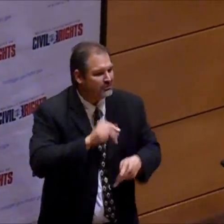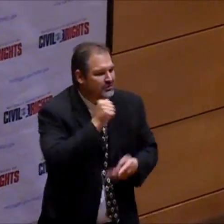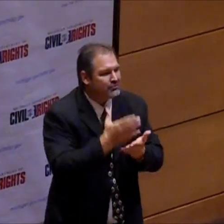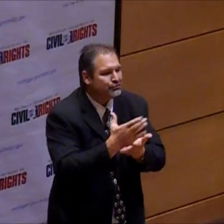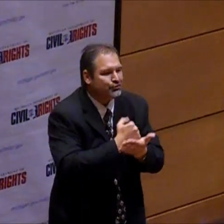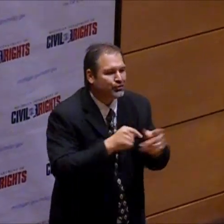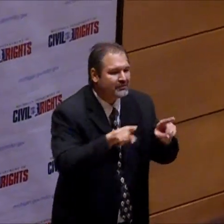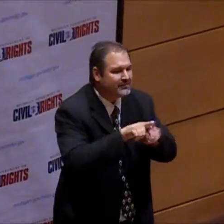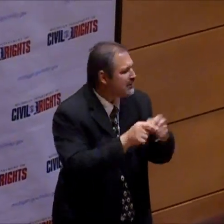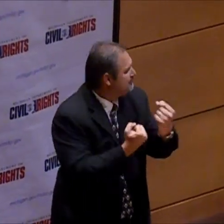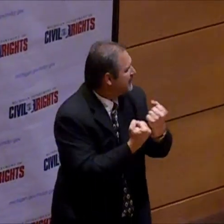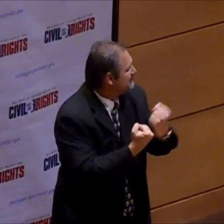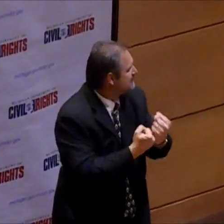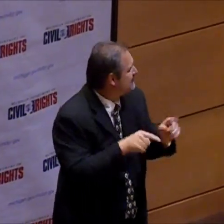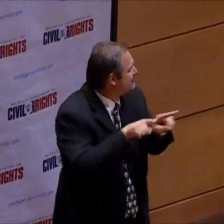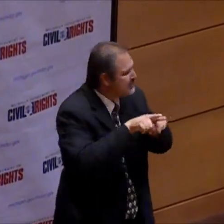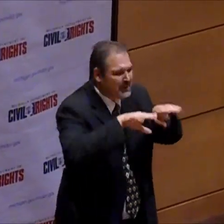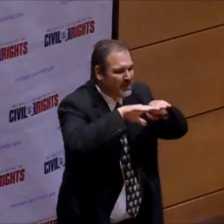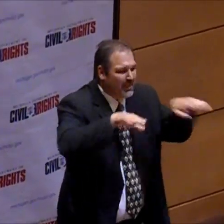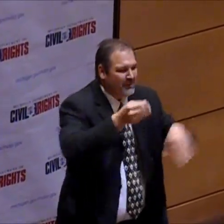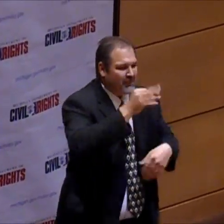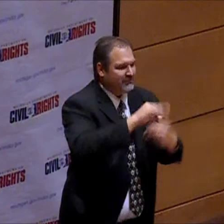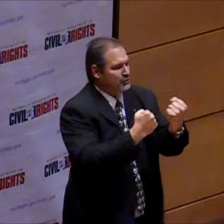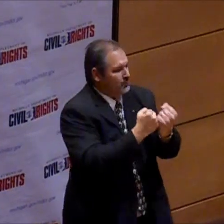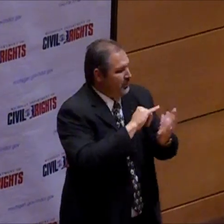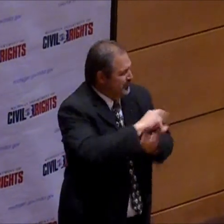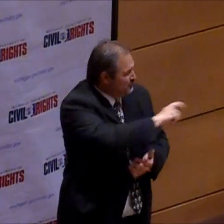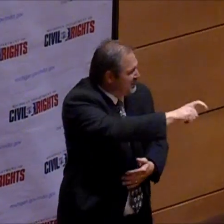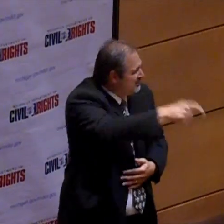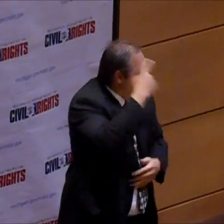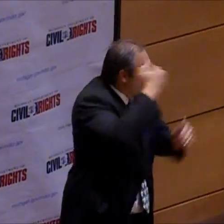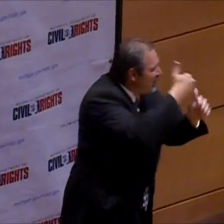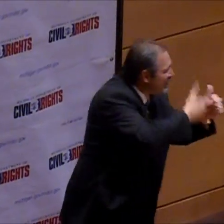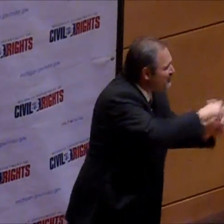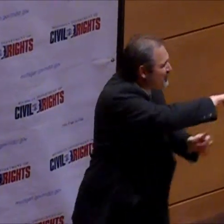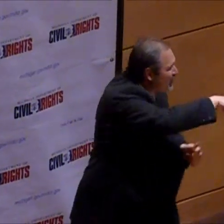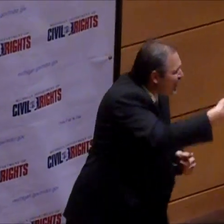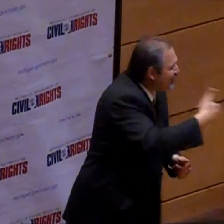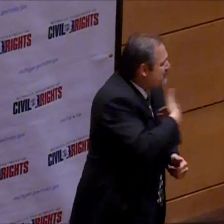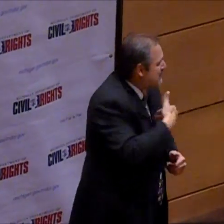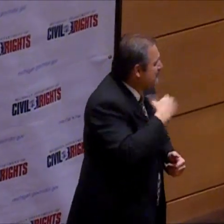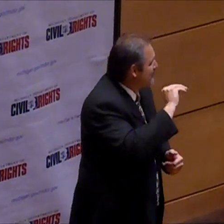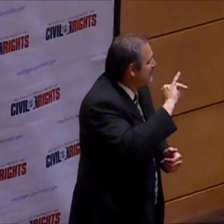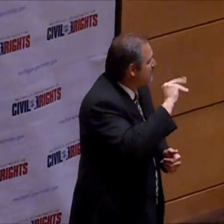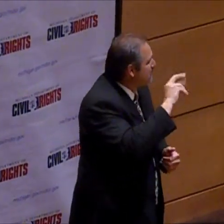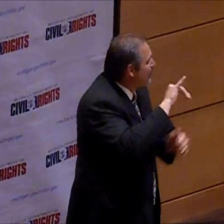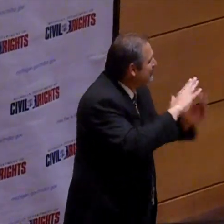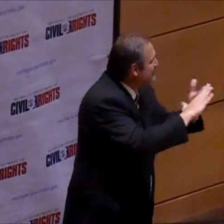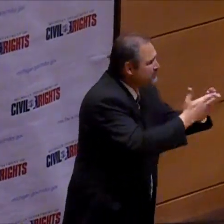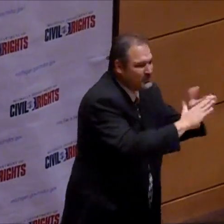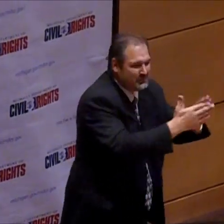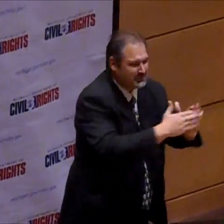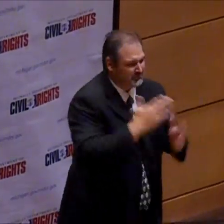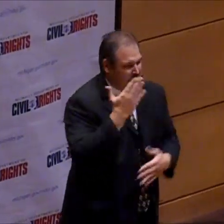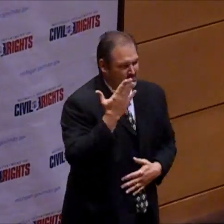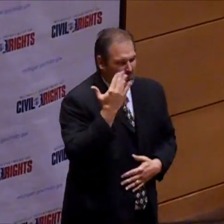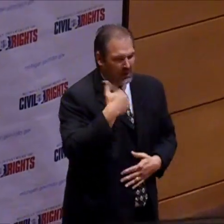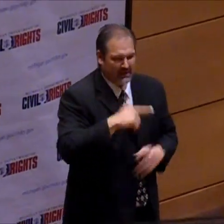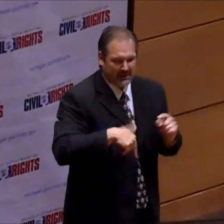if a deaf person doesn't deserve equal access, doesn't deserve the support that every other American receives?